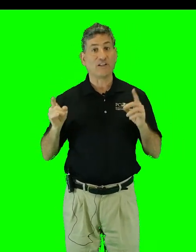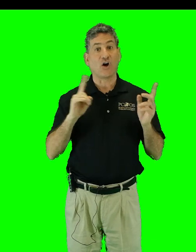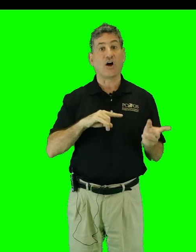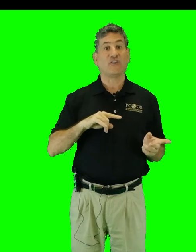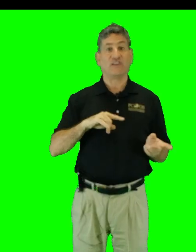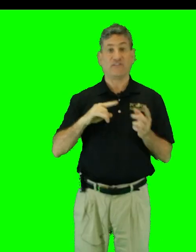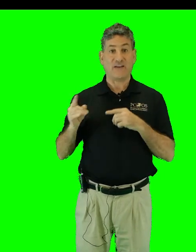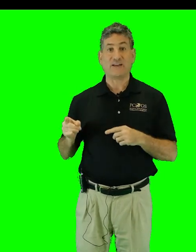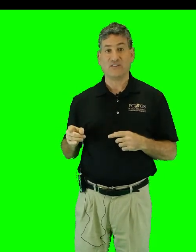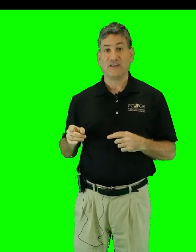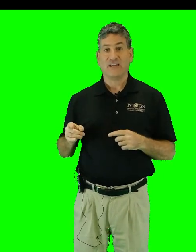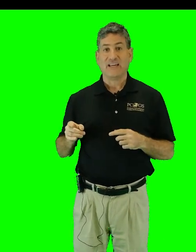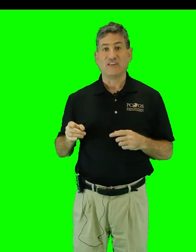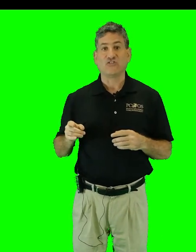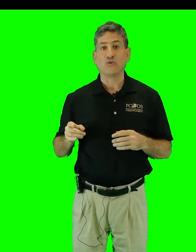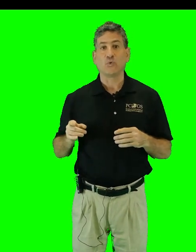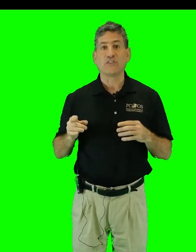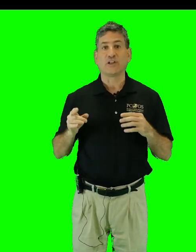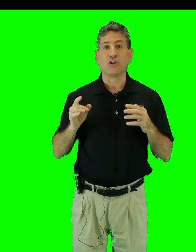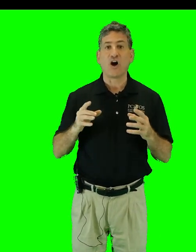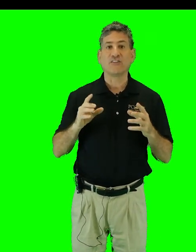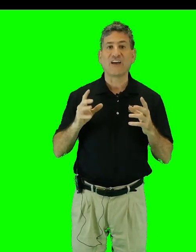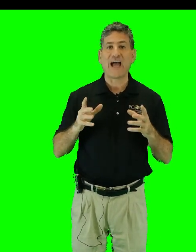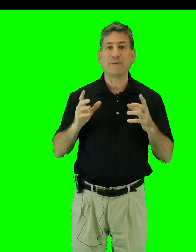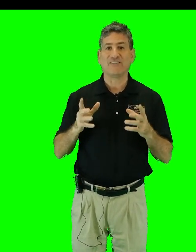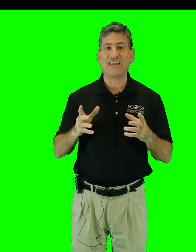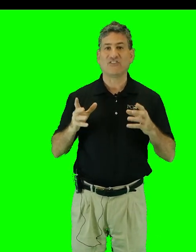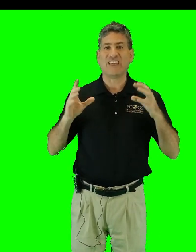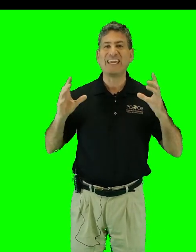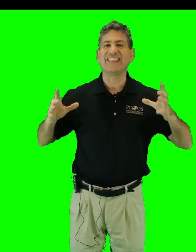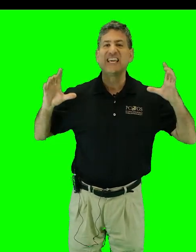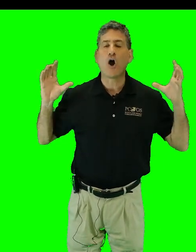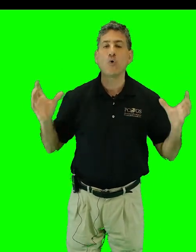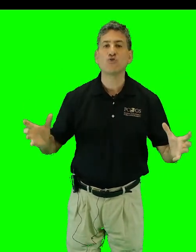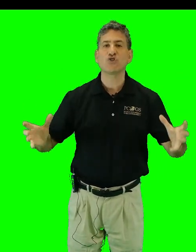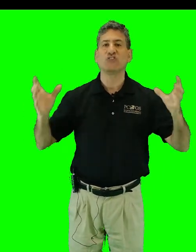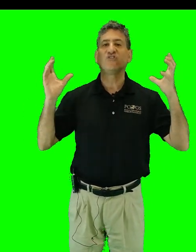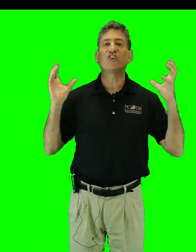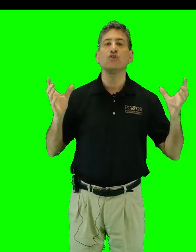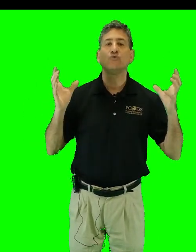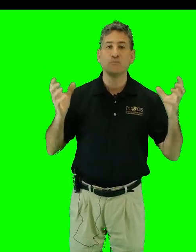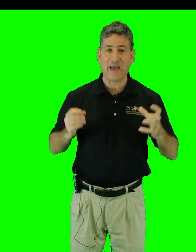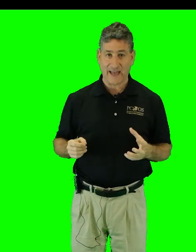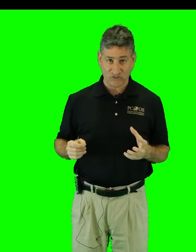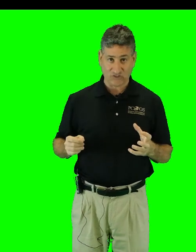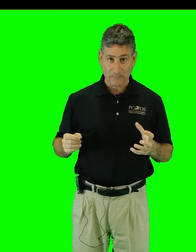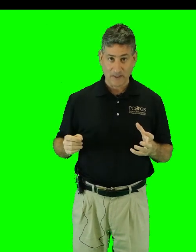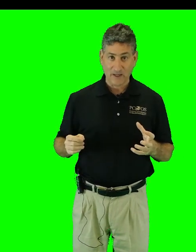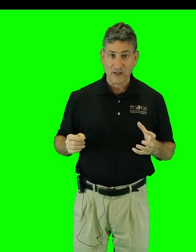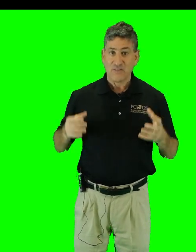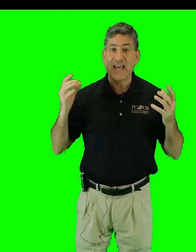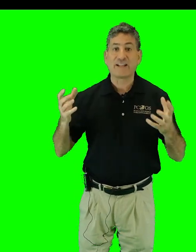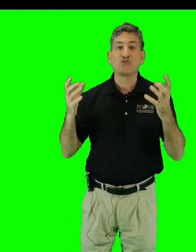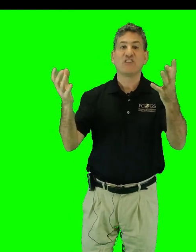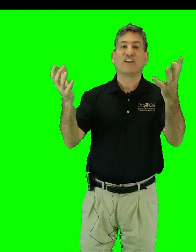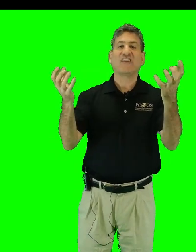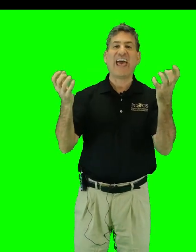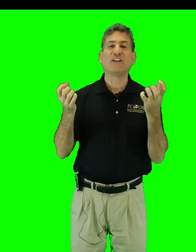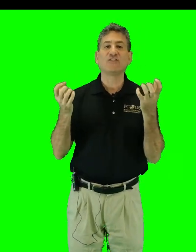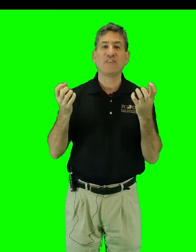cause and effect is due to the long time it takes to heat the ocean's huge mass. The energy that is held in